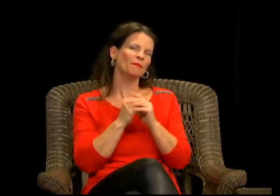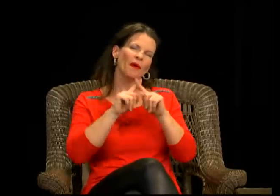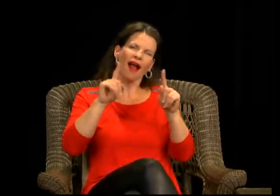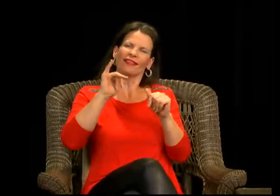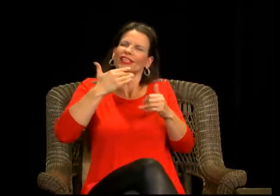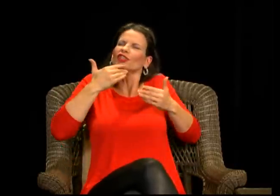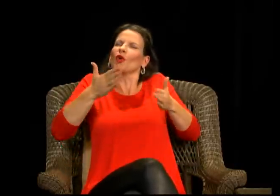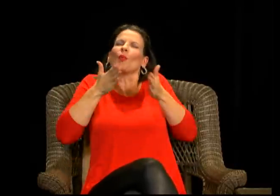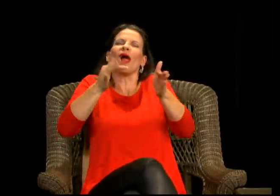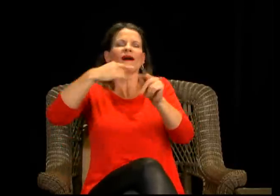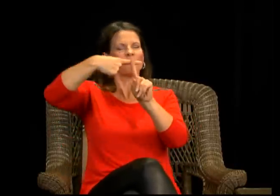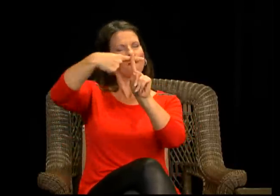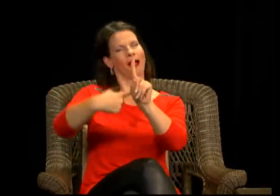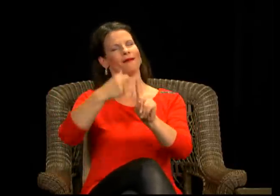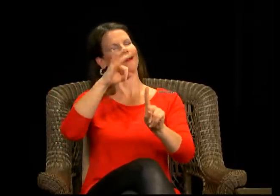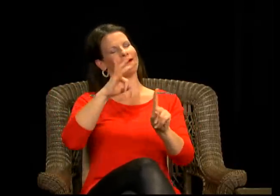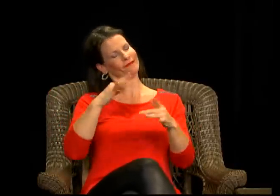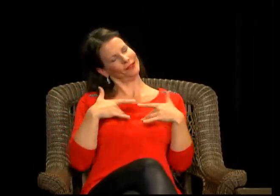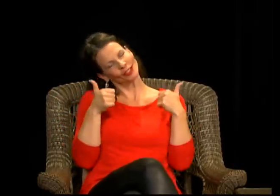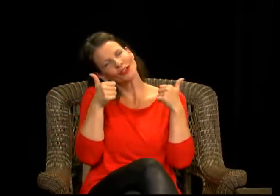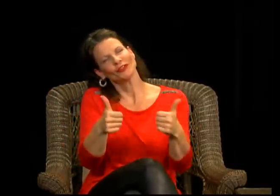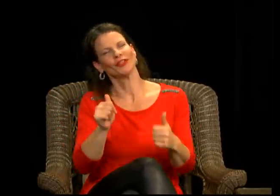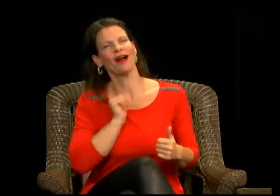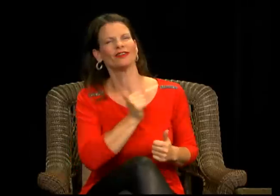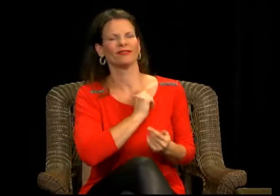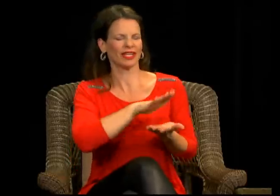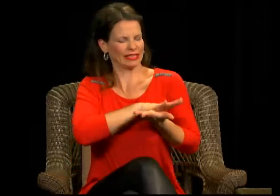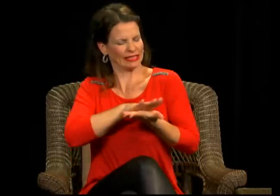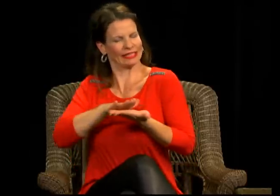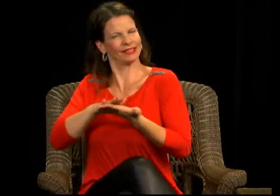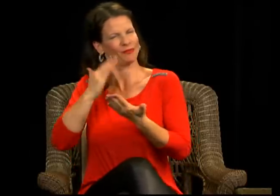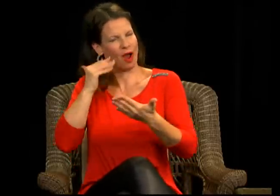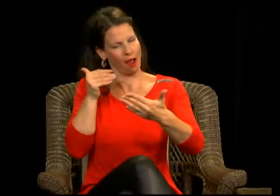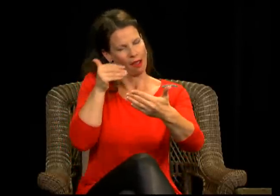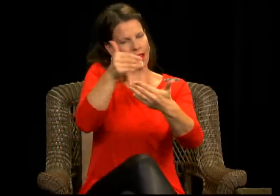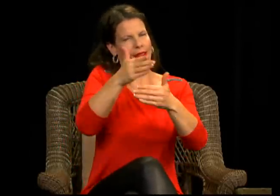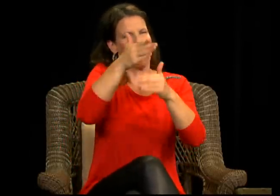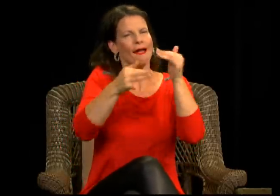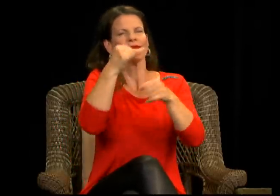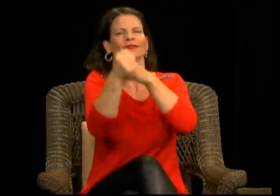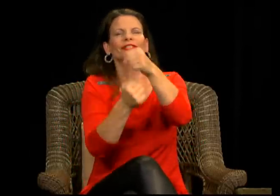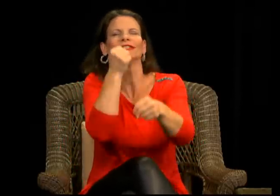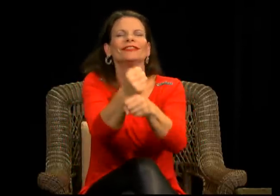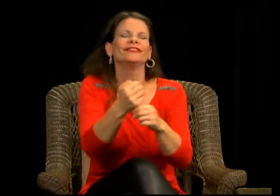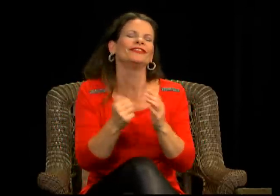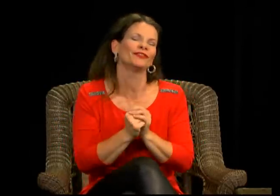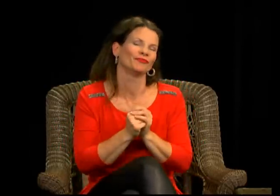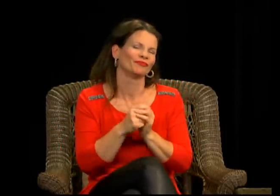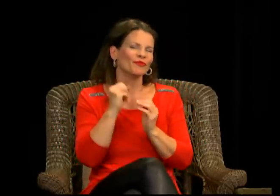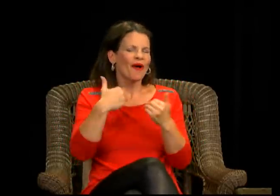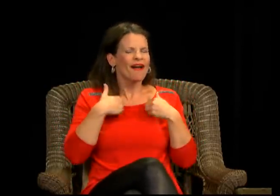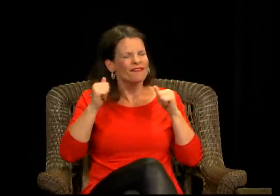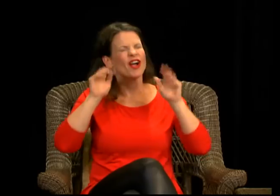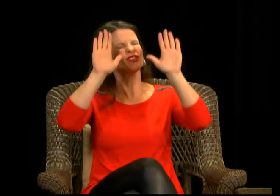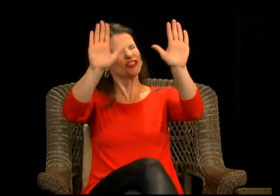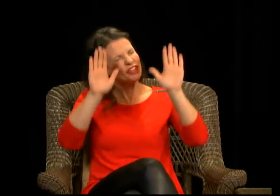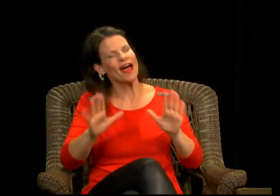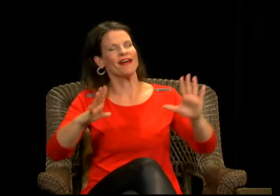So it's really a good month to think of that, to cleanse yourself and start fresh in the new year.